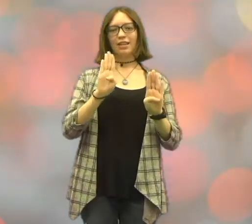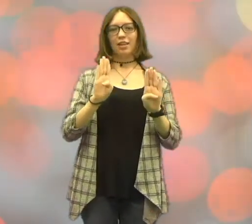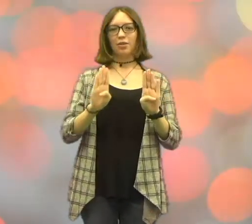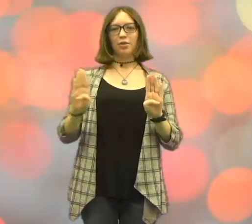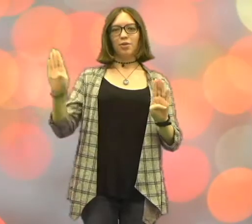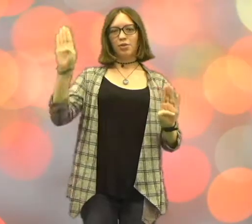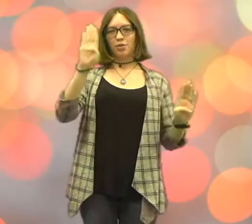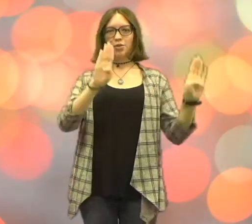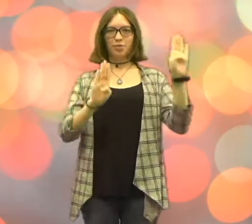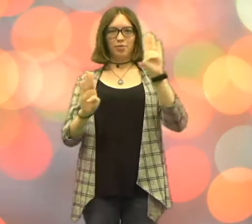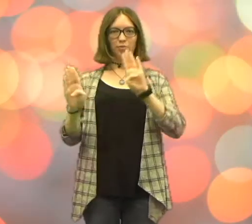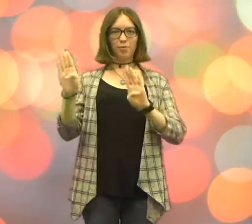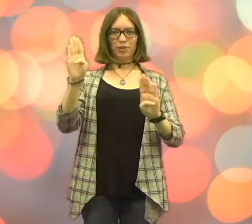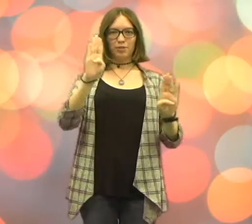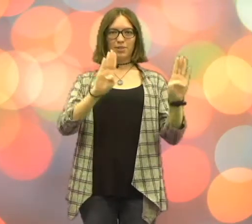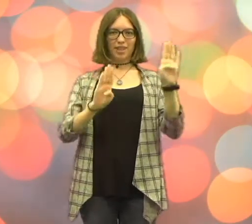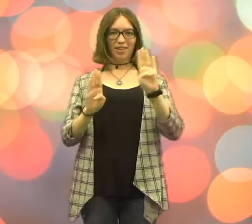push them together.